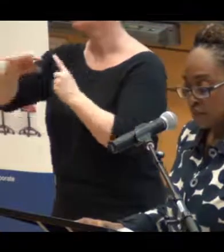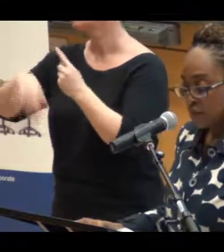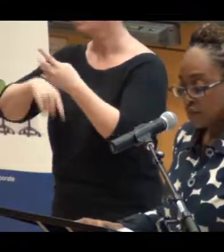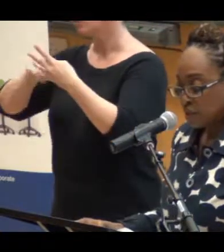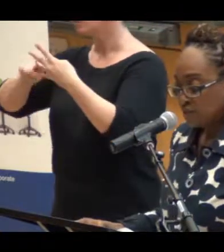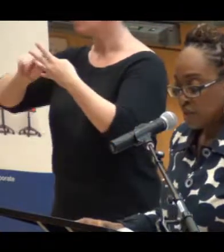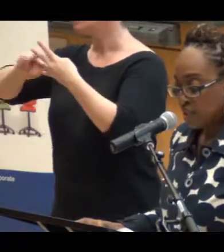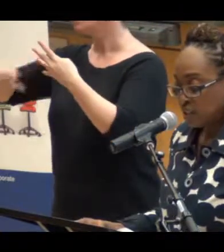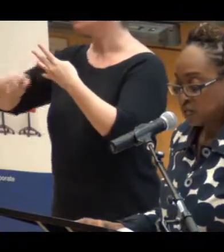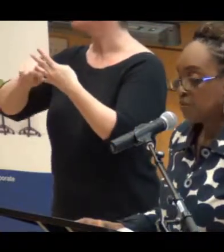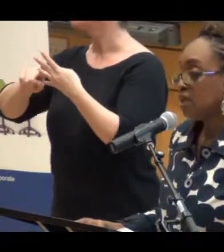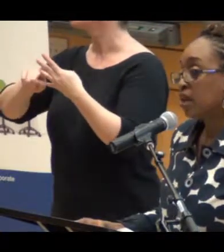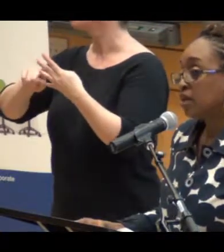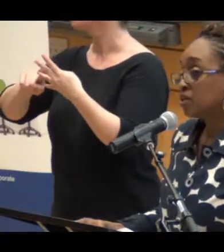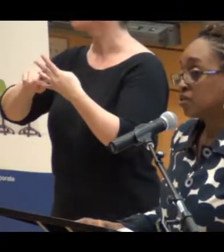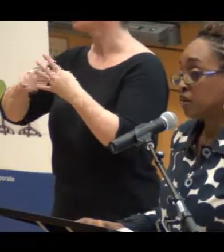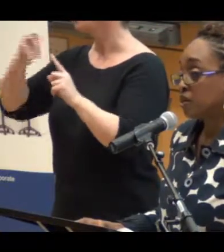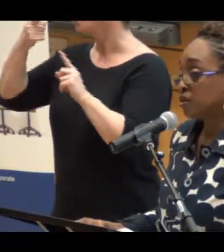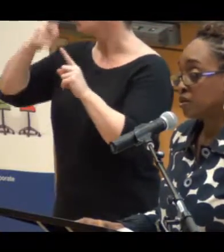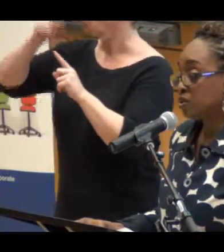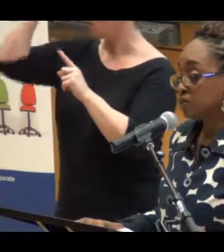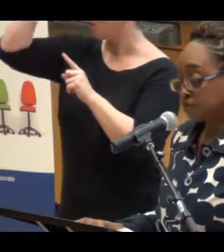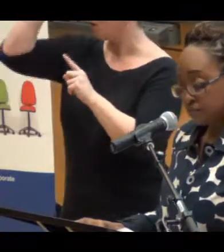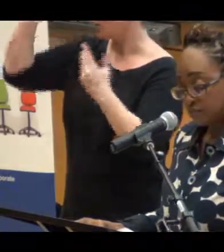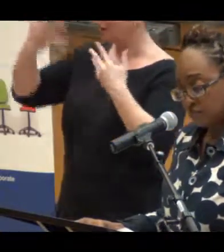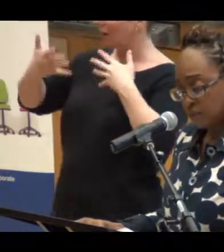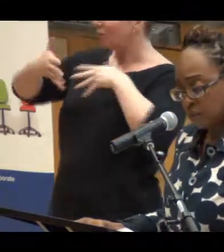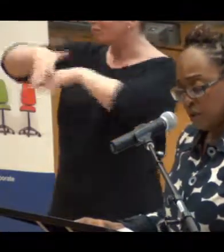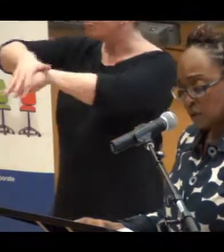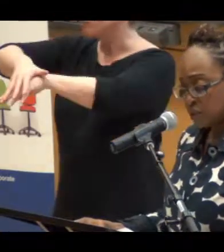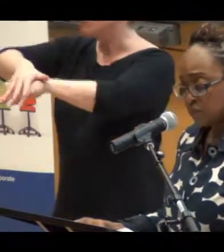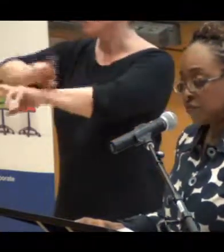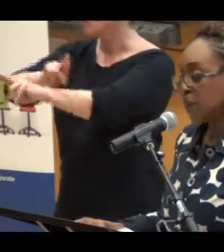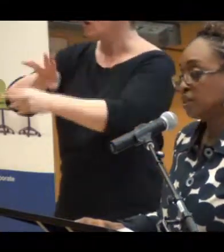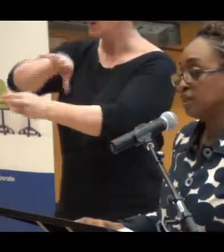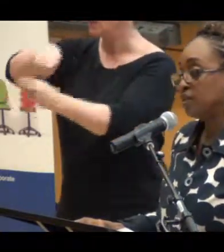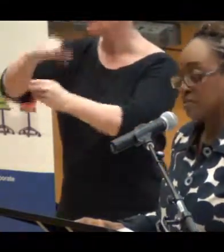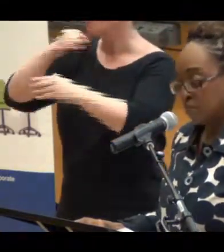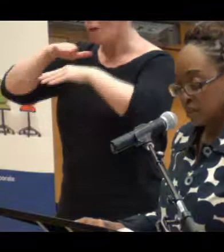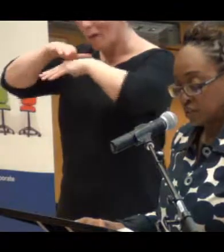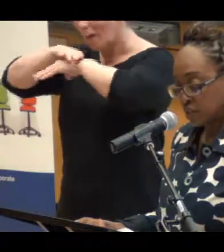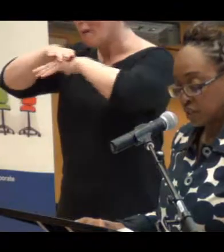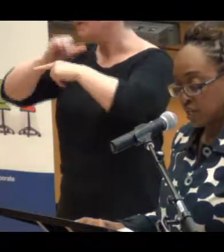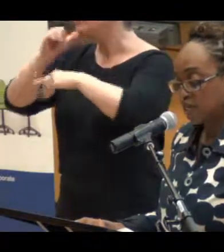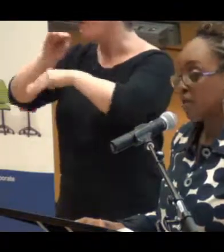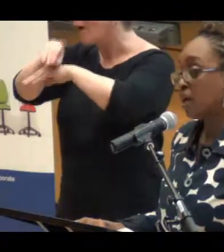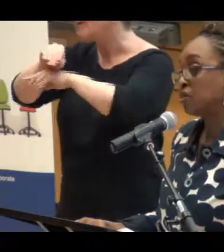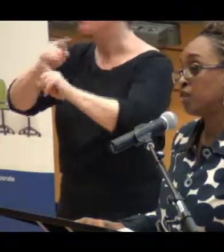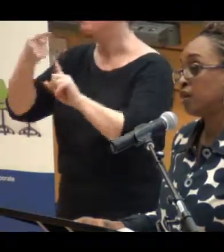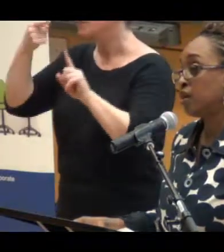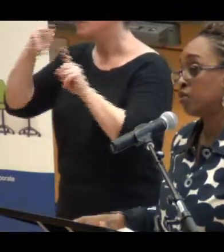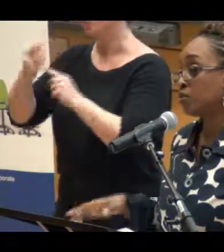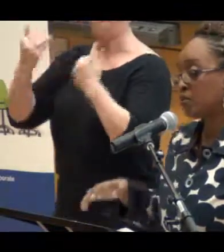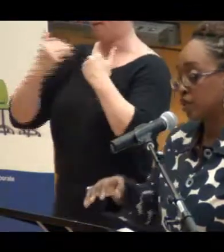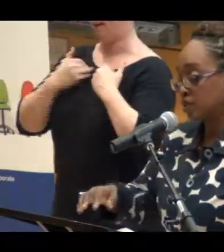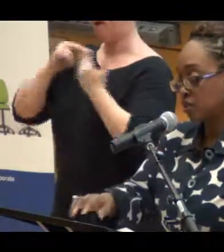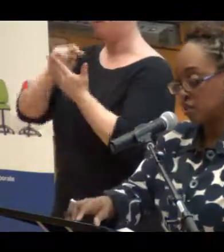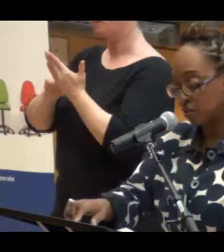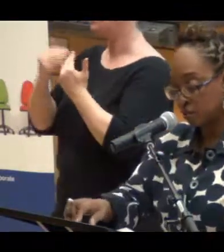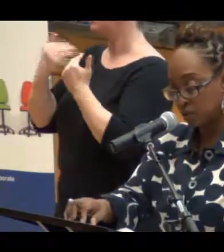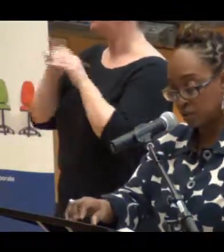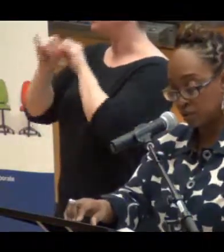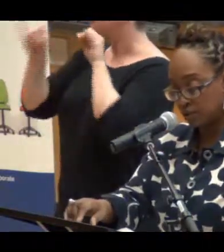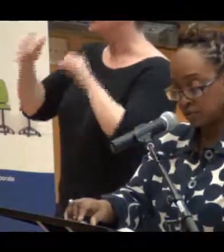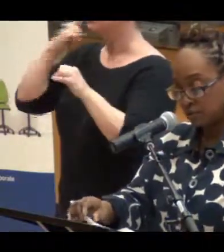And the third is mainstreaming and integrating inclusion. We also, finally, measure and evaluate and report